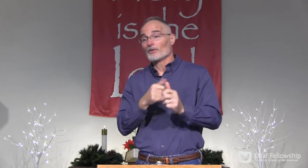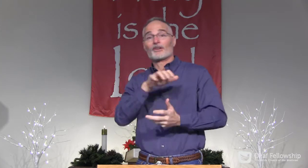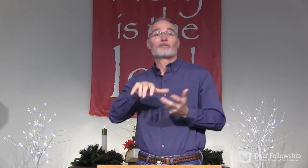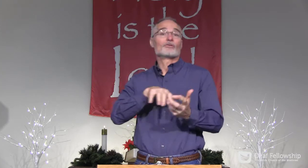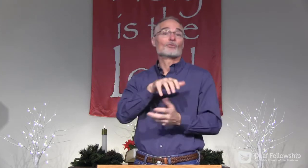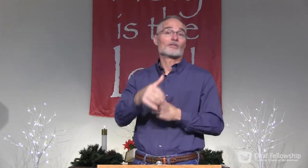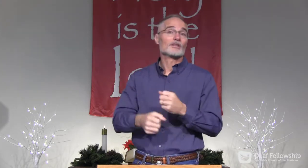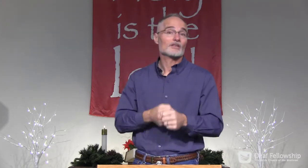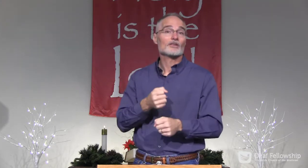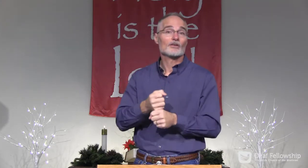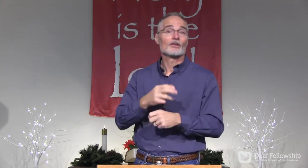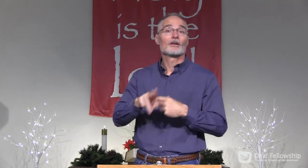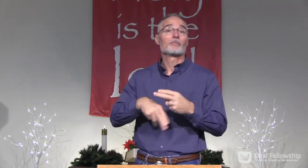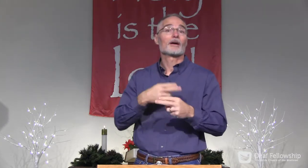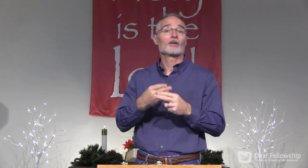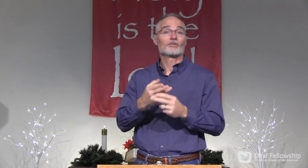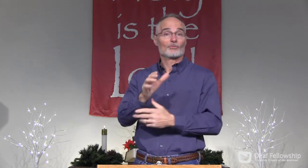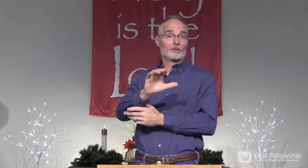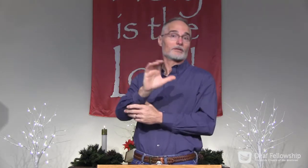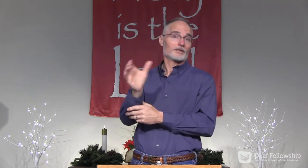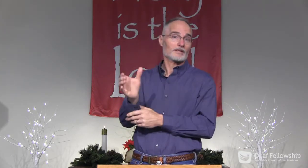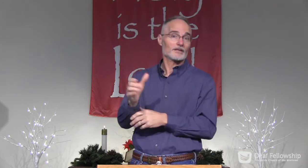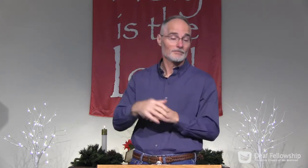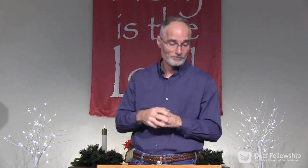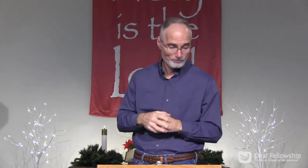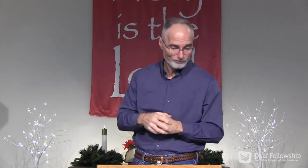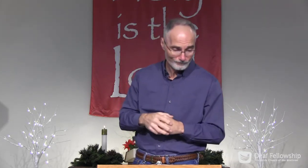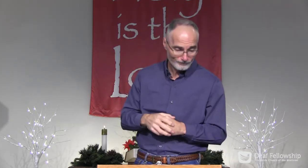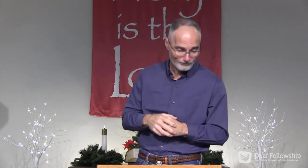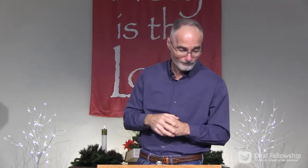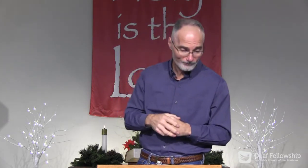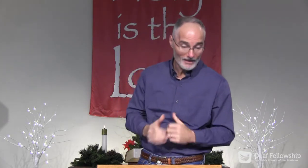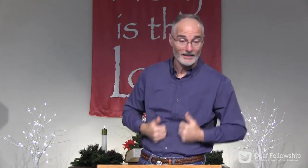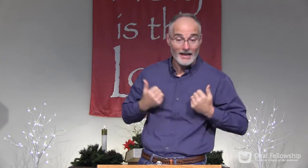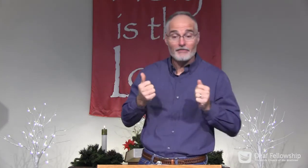that trap, avoid that confusion this year about Christmas.